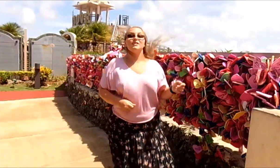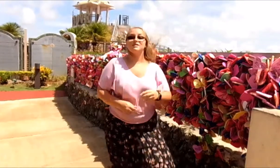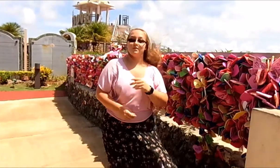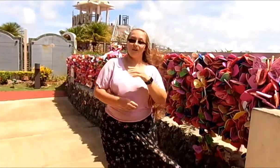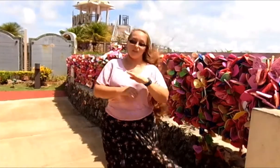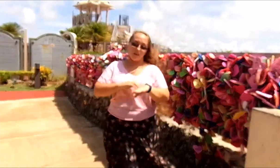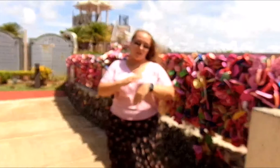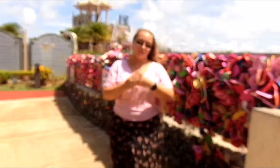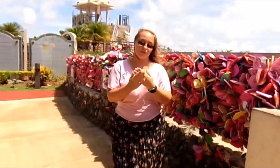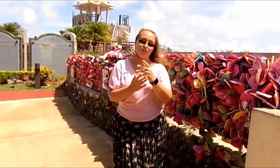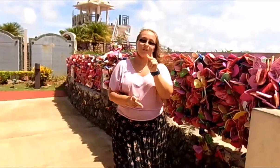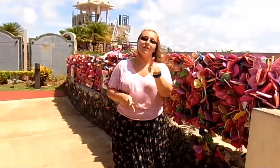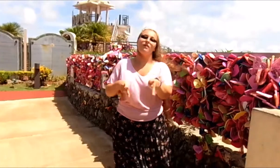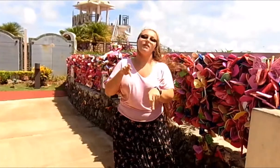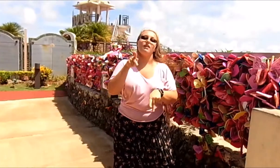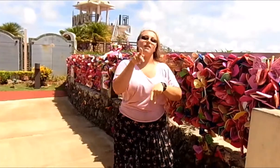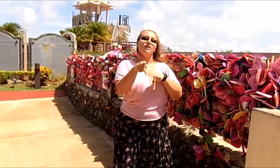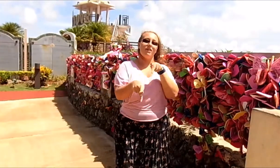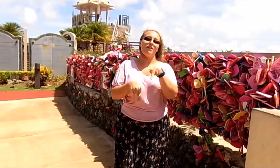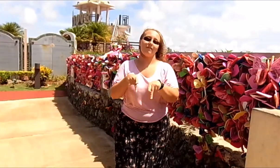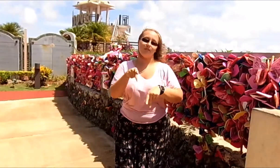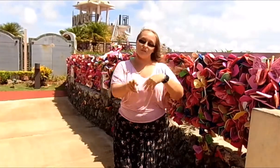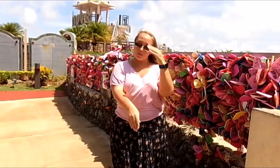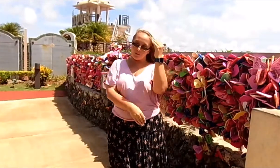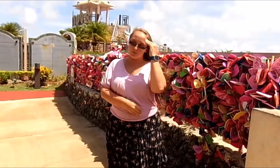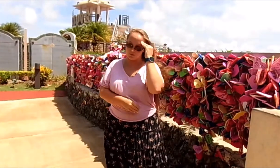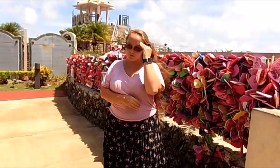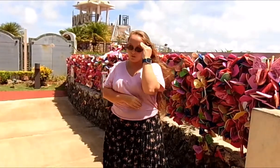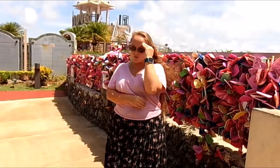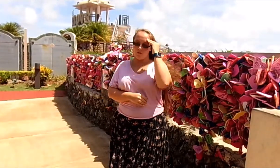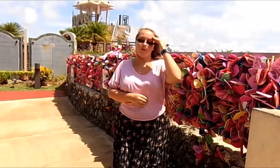everyone, everyone can know